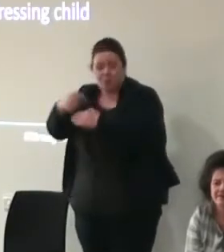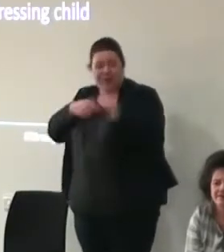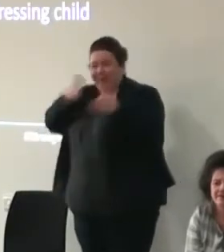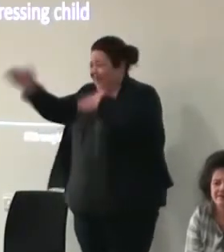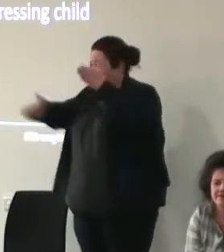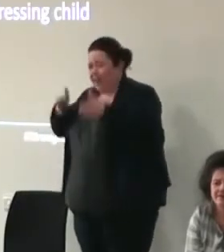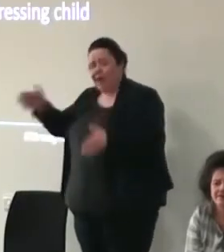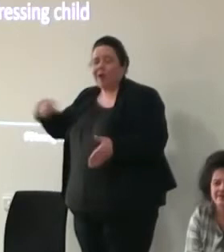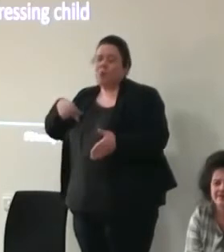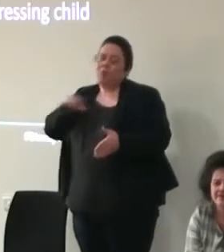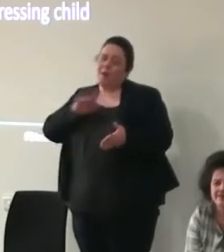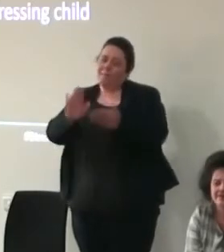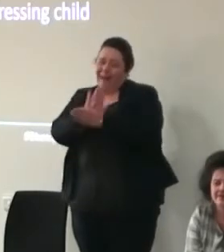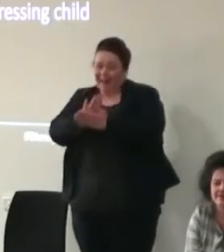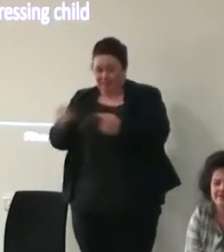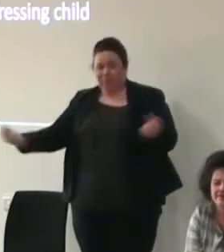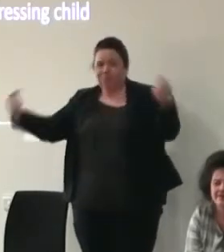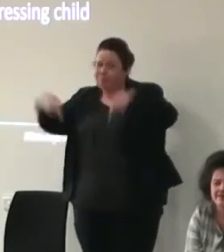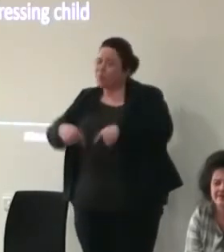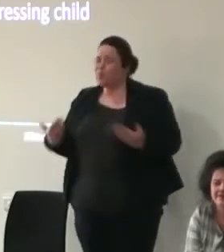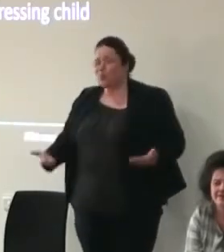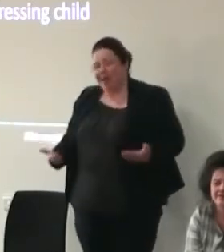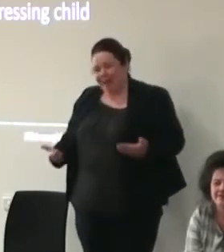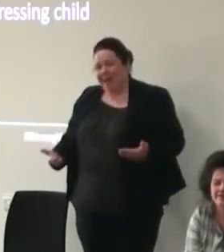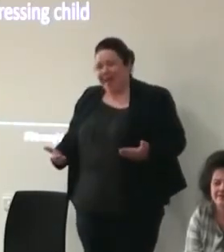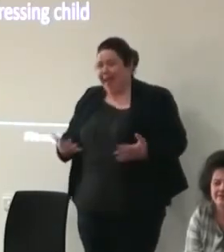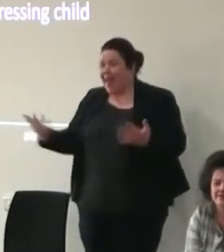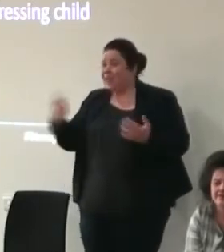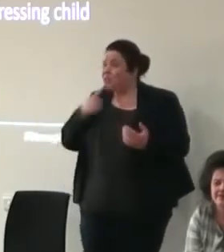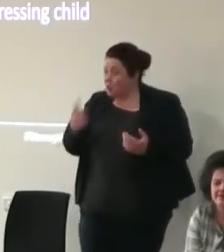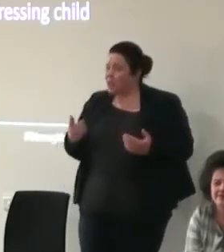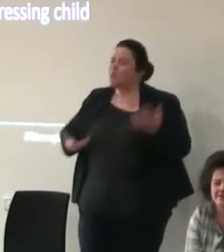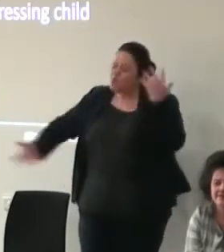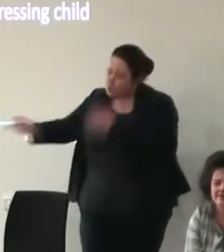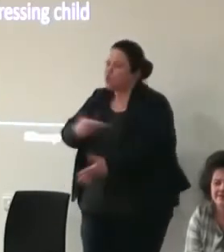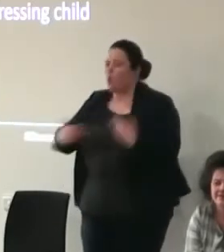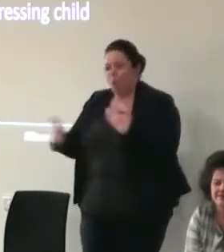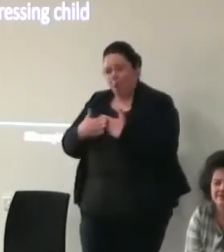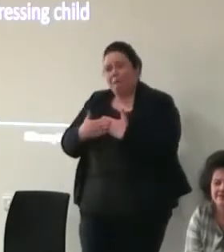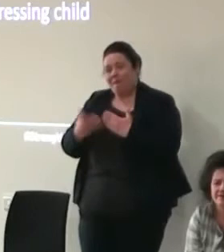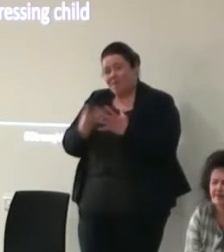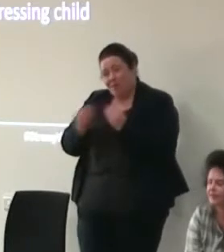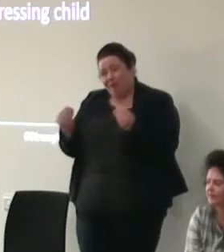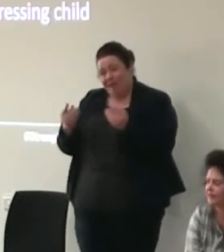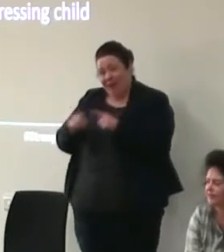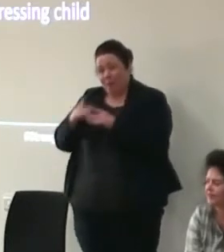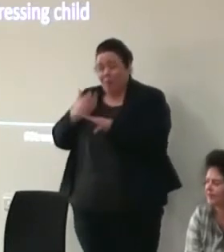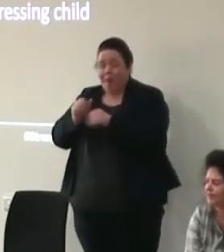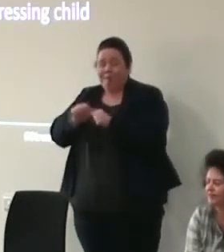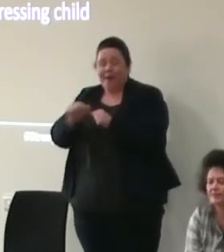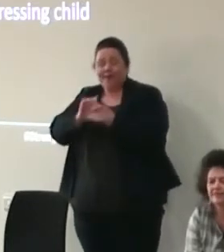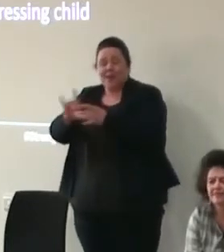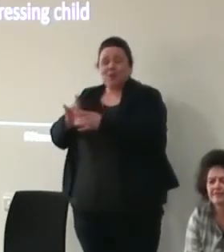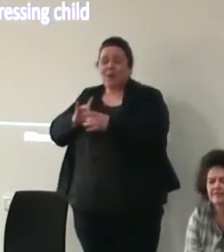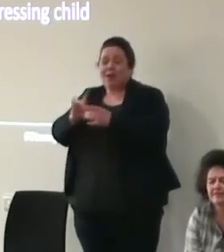pleased that there are people here from the youth sector today so any suggestions you've got let's talk more let's work out how we do this better together and